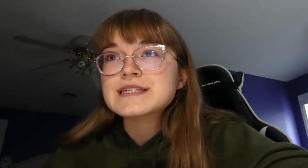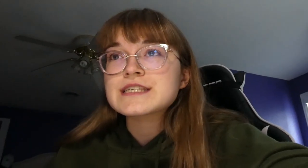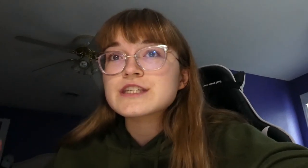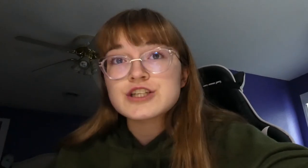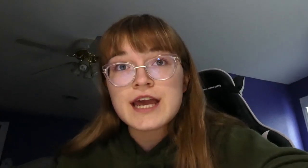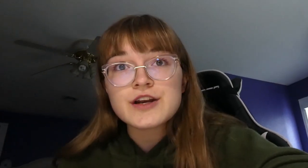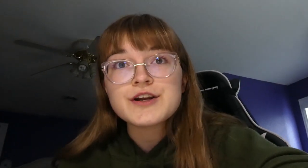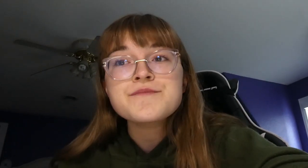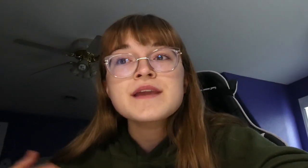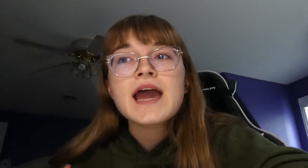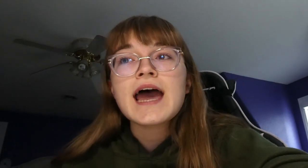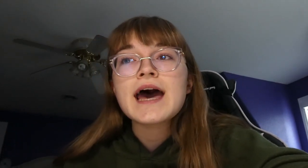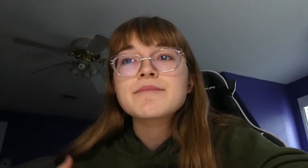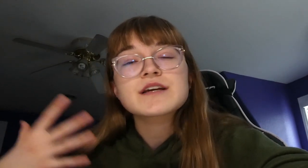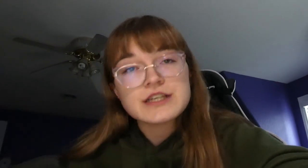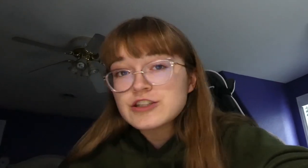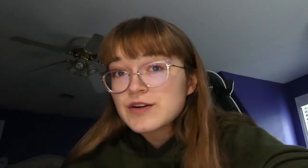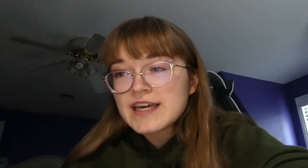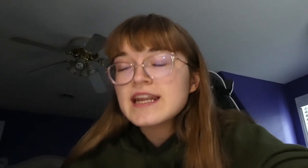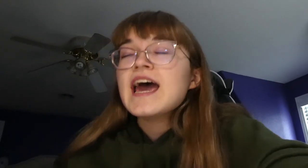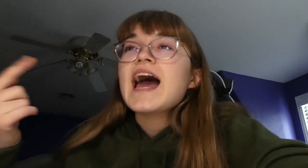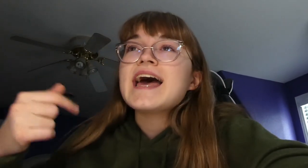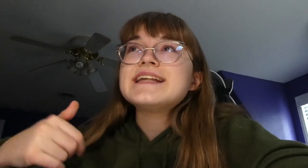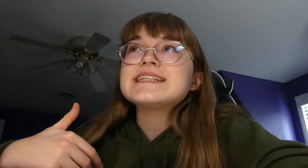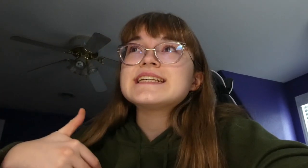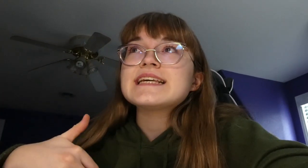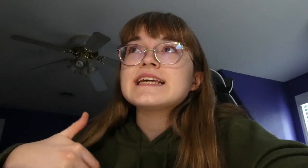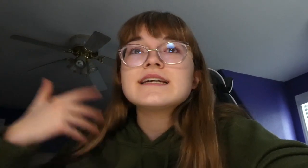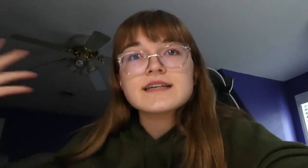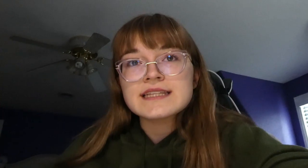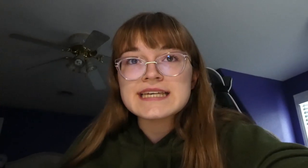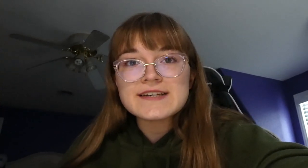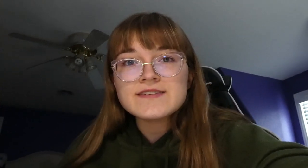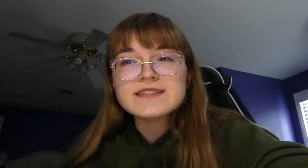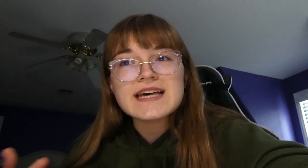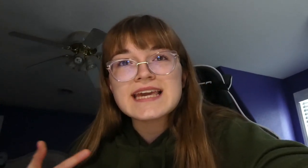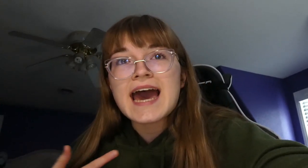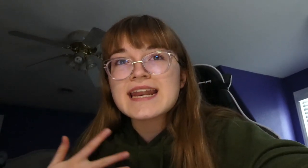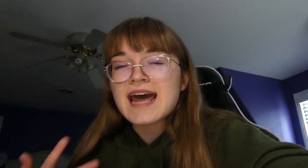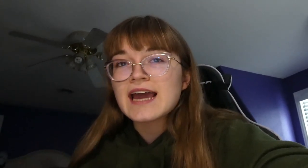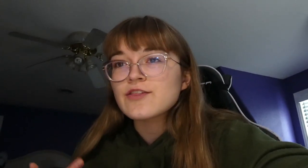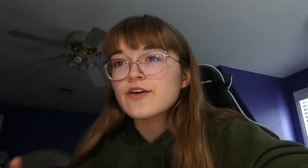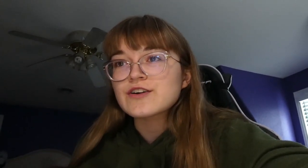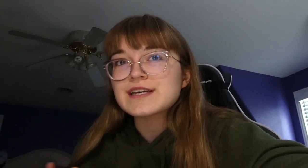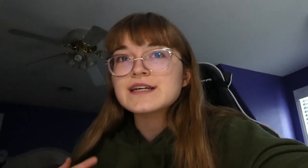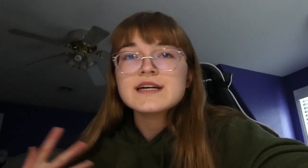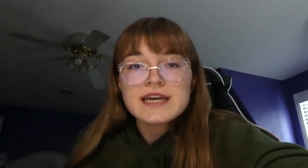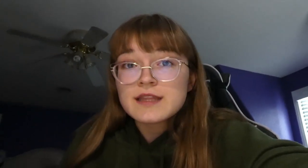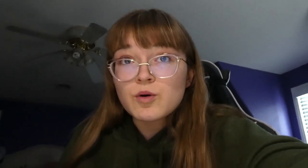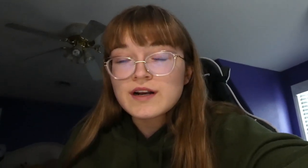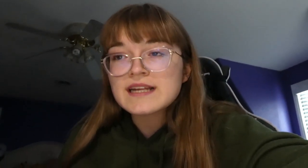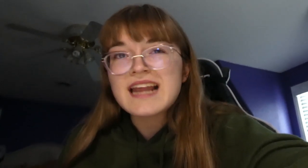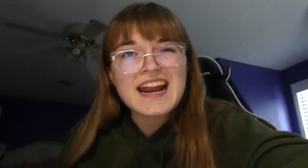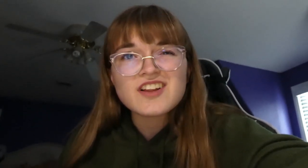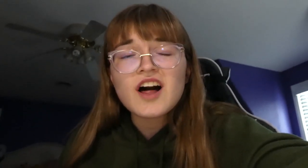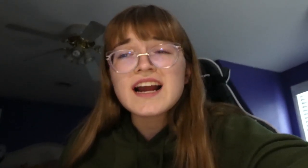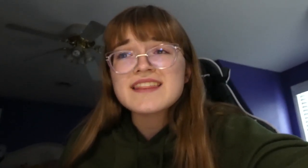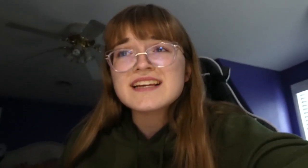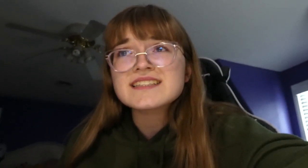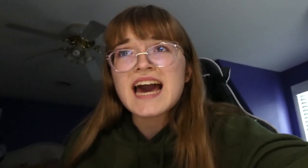because he's the janitor, um, the custodian, and he leaves, like, at 9.30 in the morning. 9 o'clock, I think, is